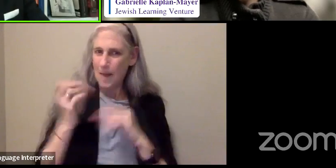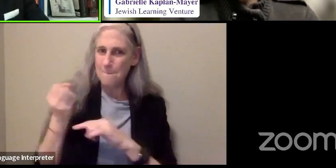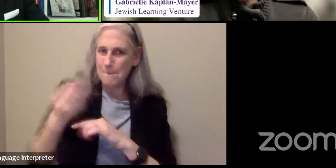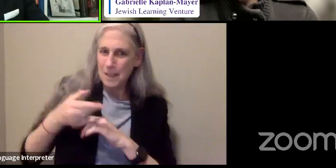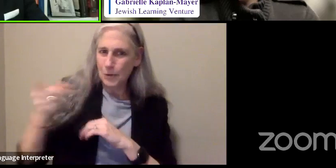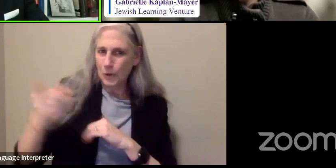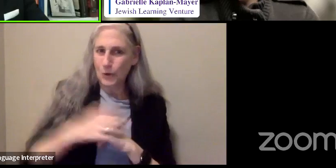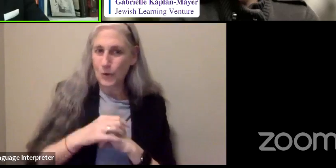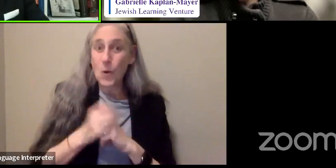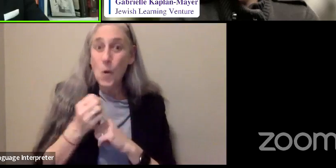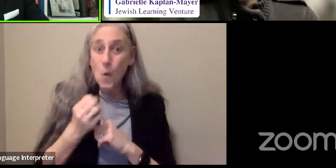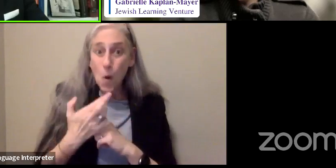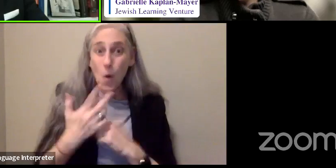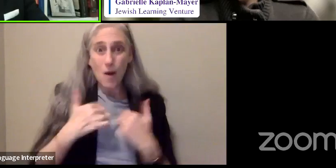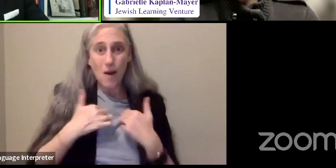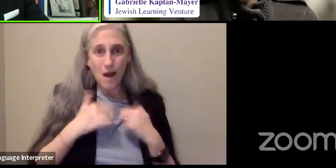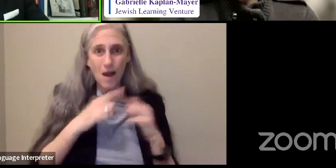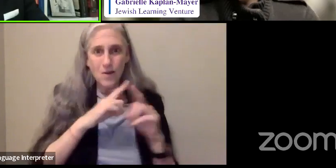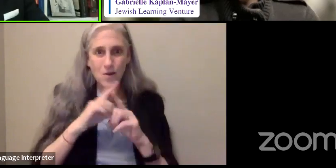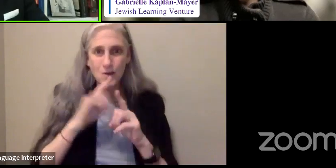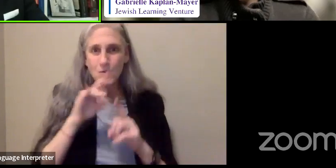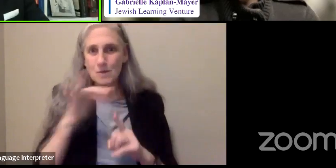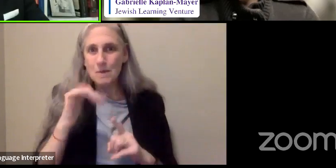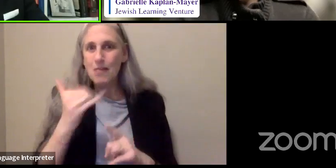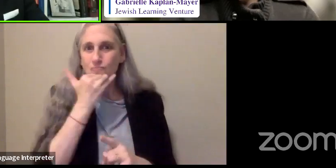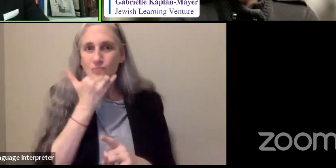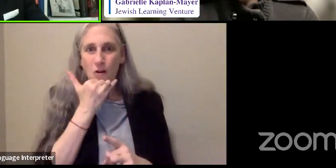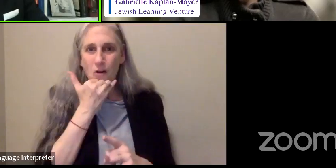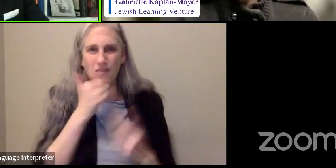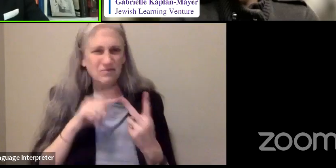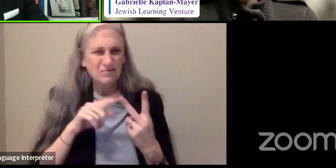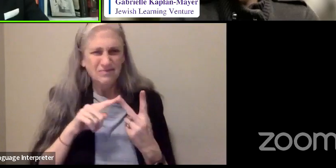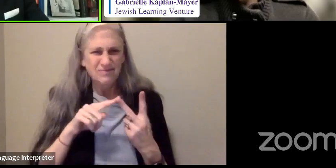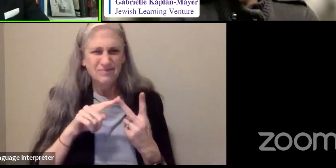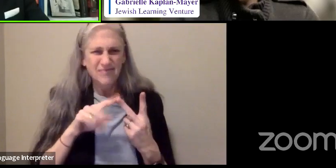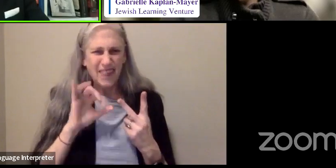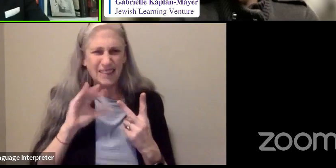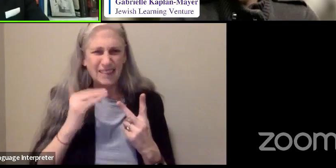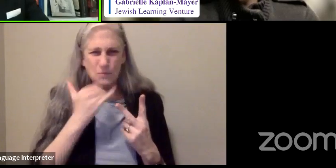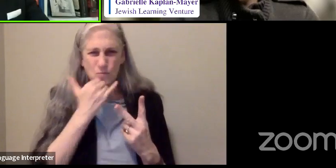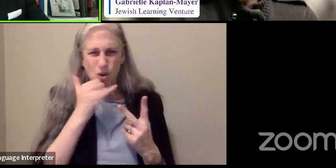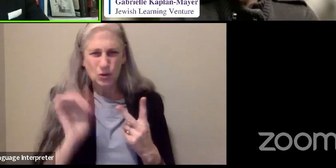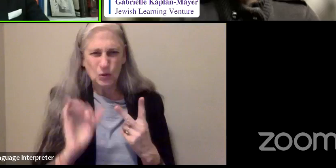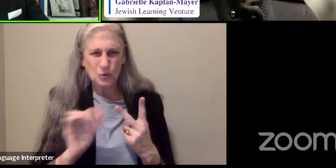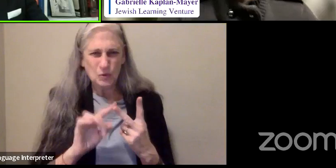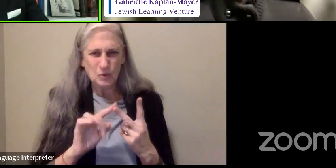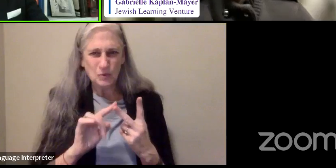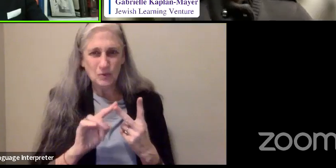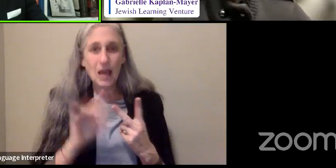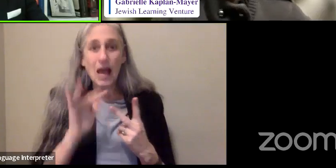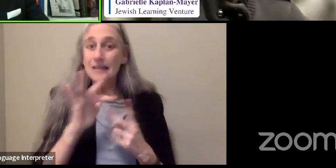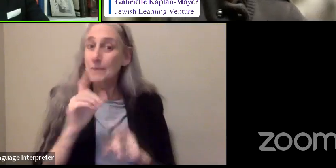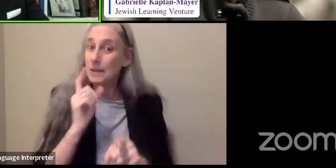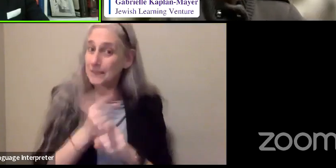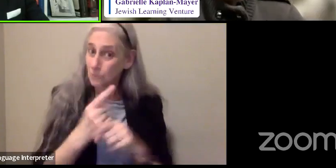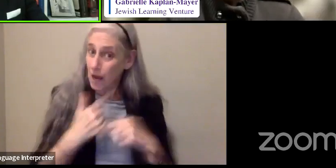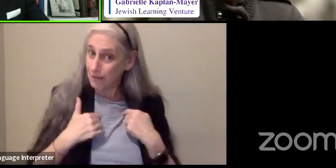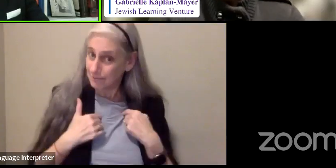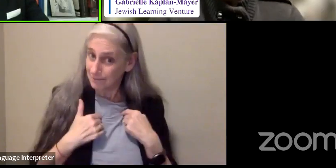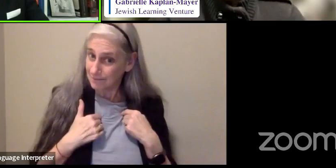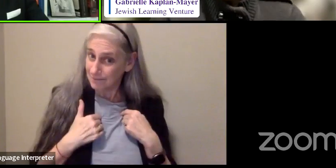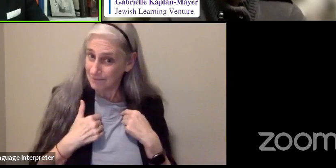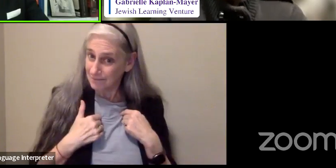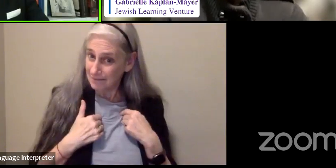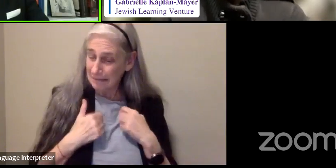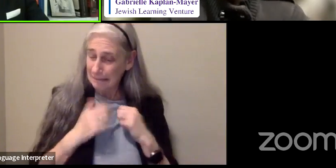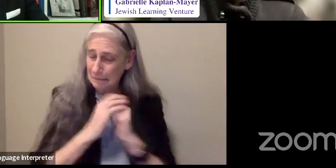Or misspelling, which just didn't sound right. So I spelled it right, gave a few